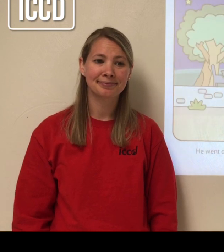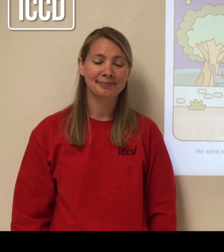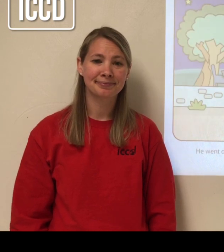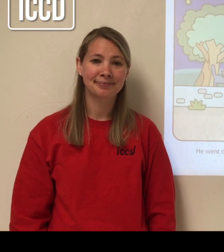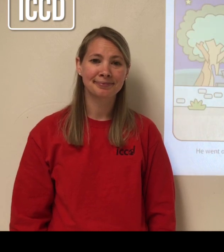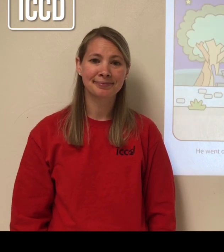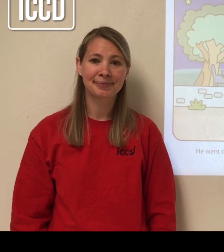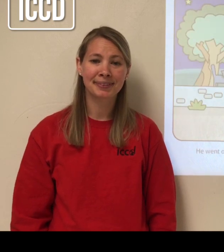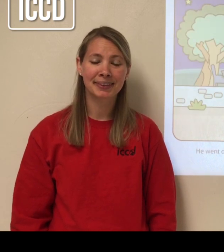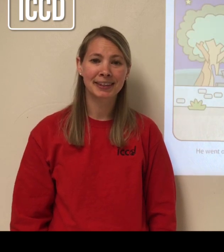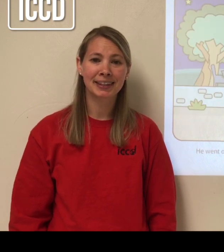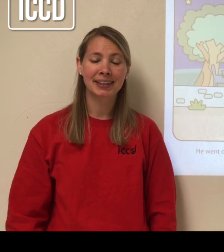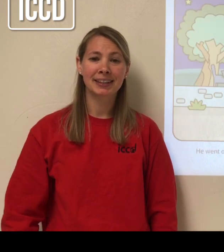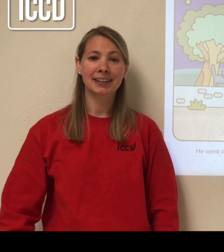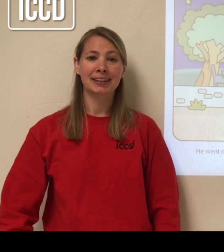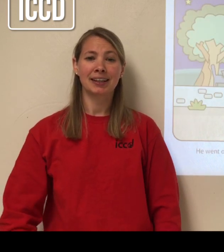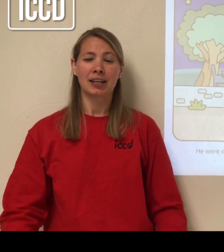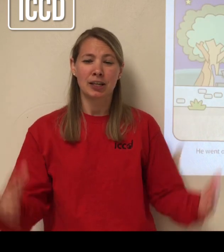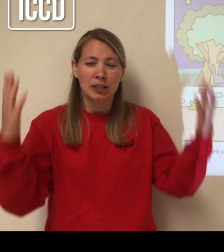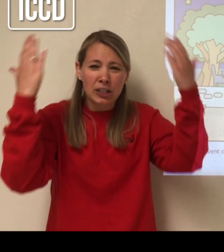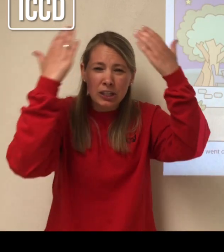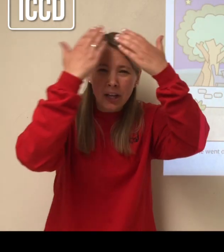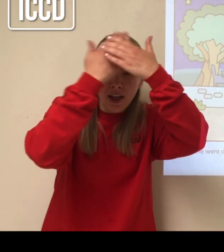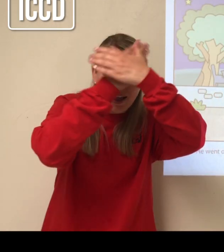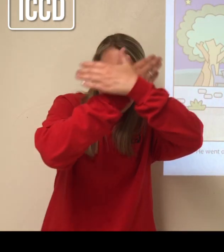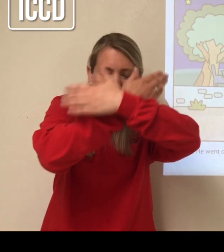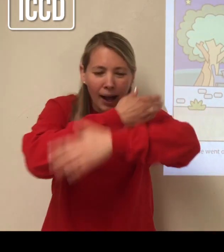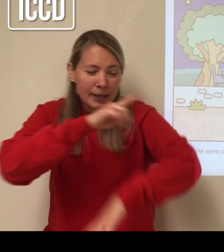He went out in the dark to search for his lost sheep.